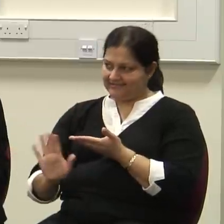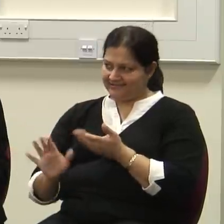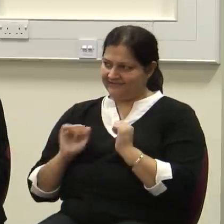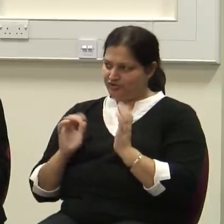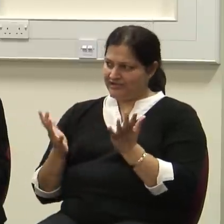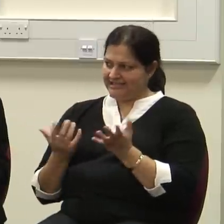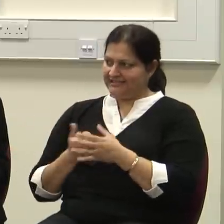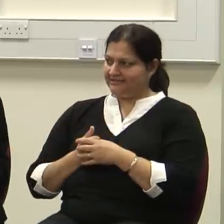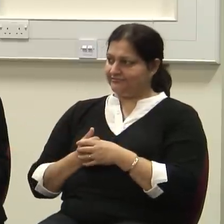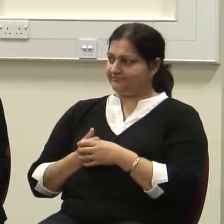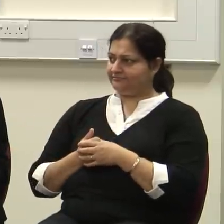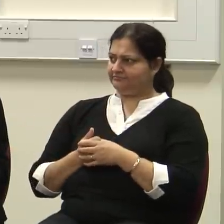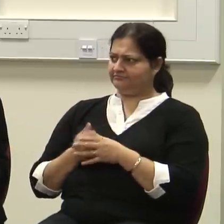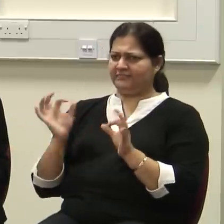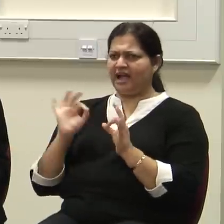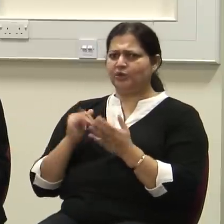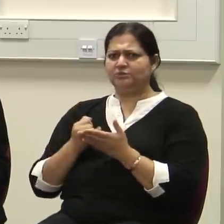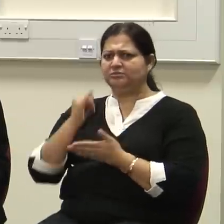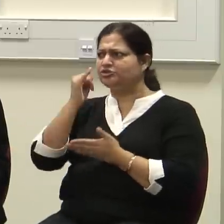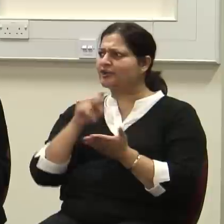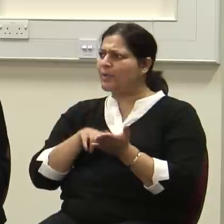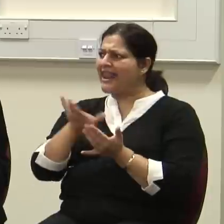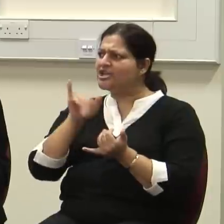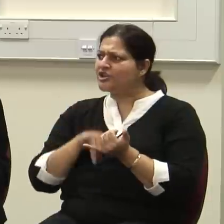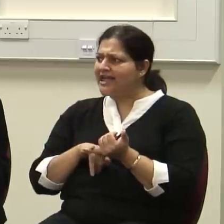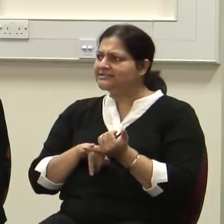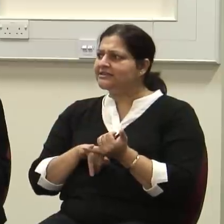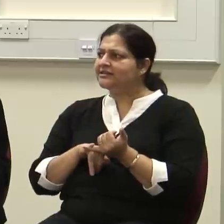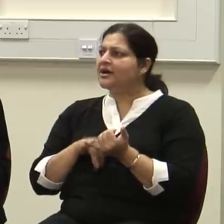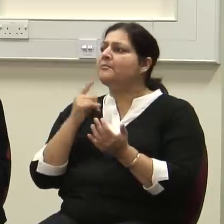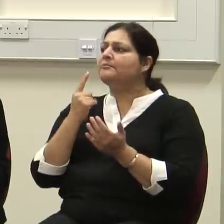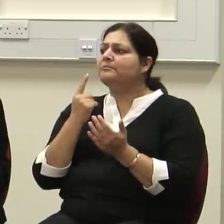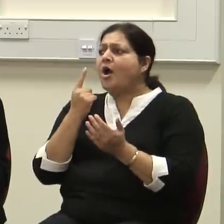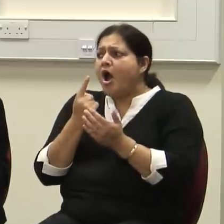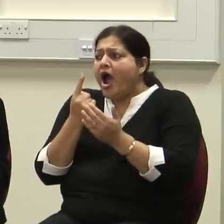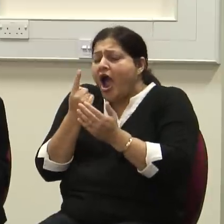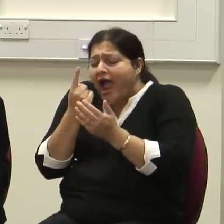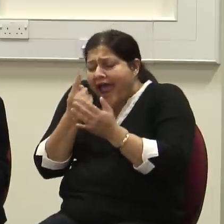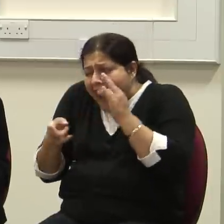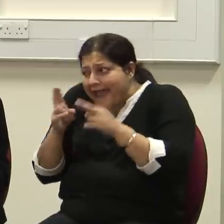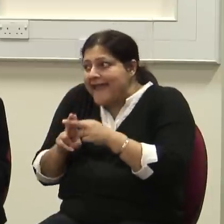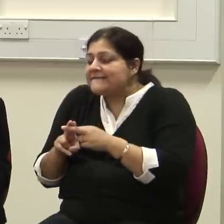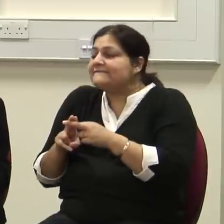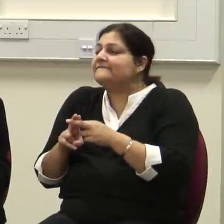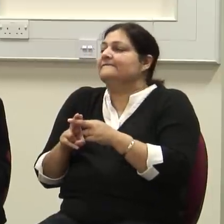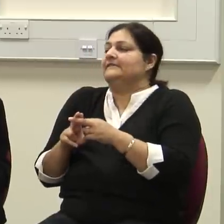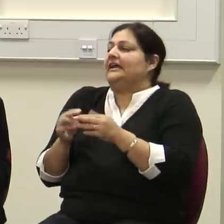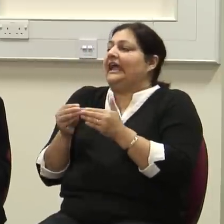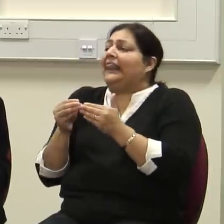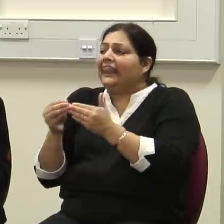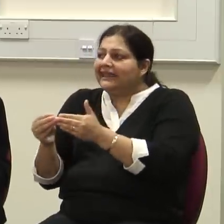works. You have nothing against NIH, except insofar as it relates to coercion. Now, doesn't relate to coercion particularly.